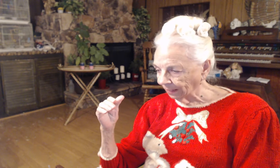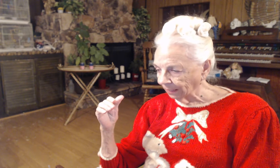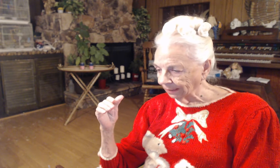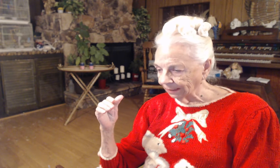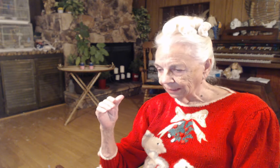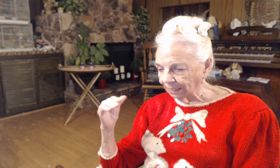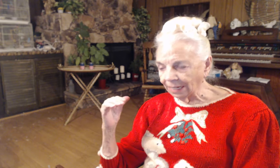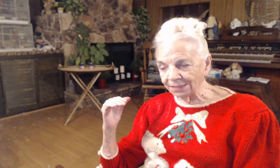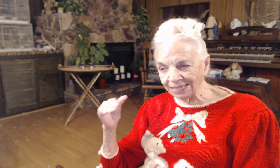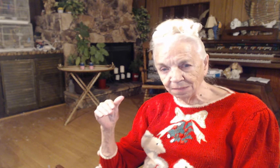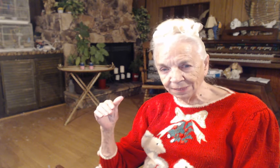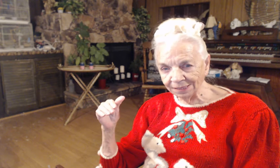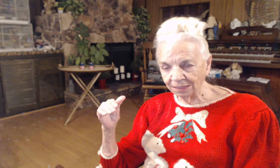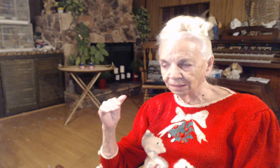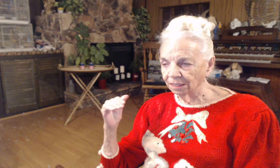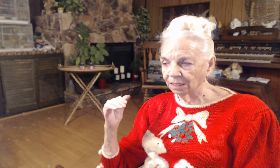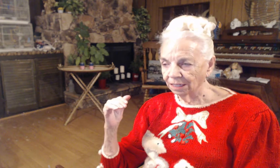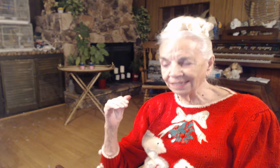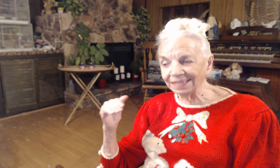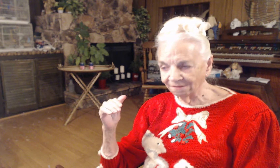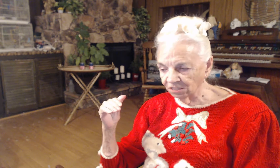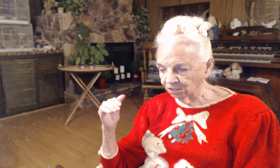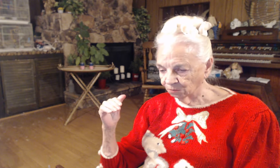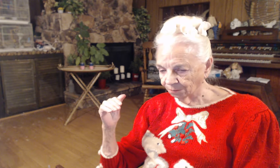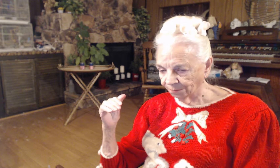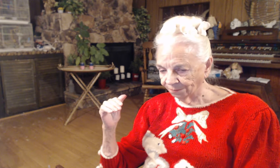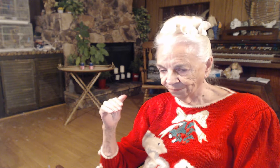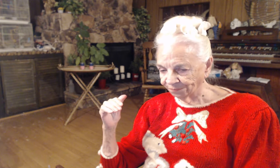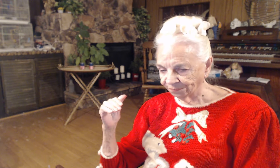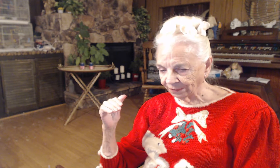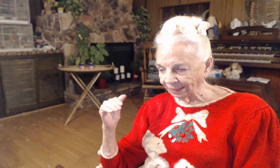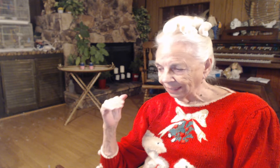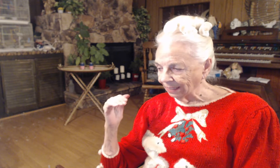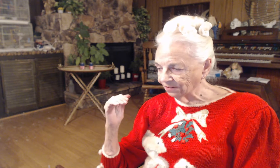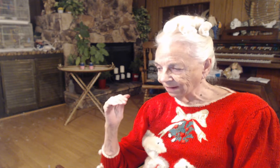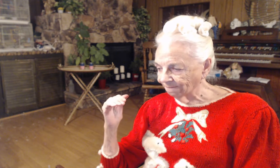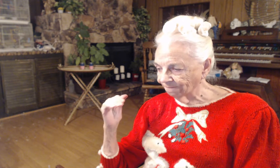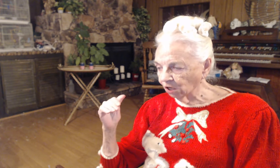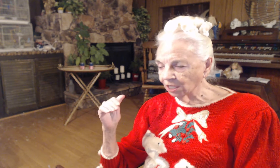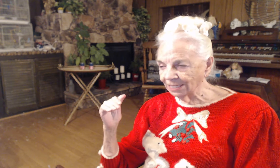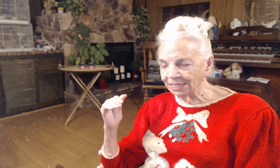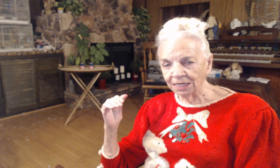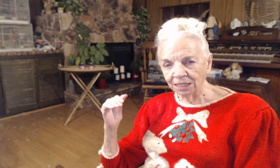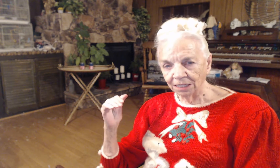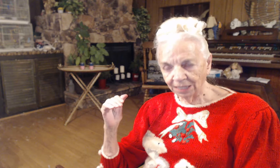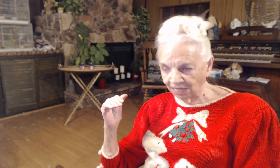A demon, a devil, is a fallen angel.